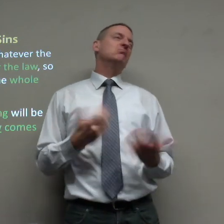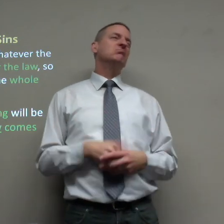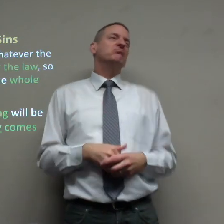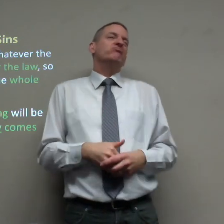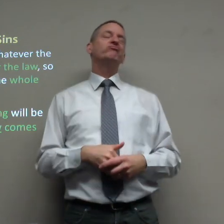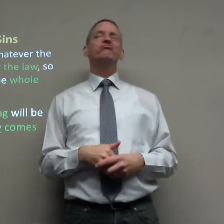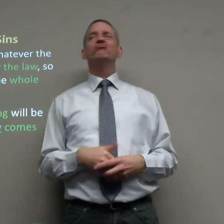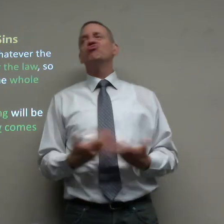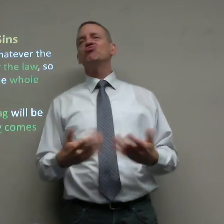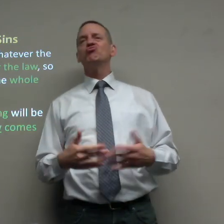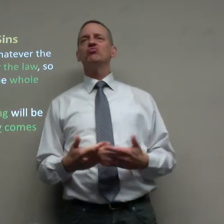Say, oh, I'm sorry.